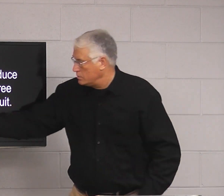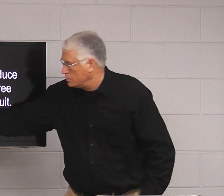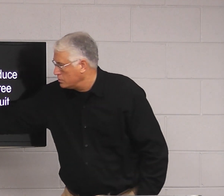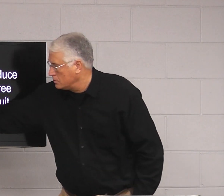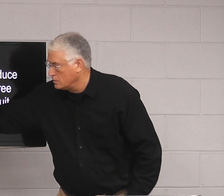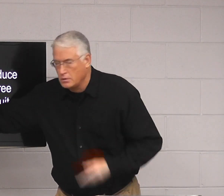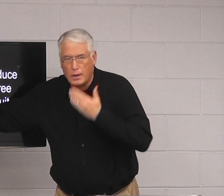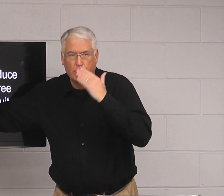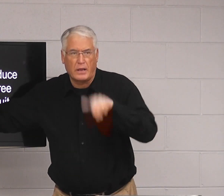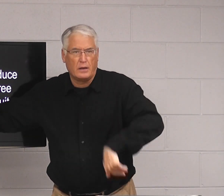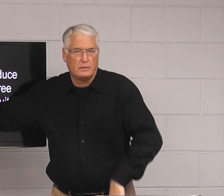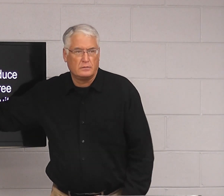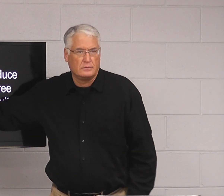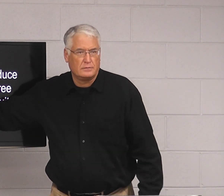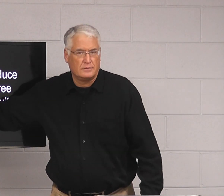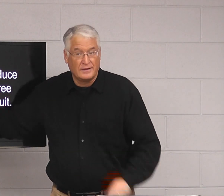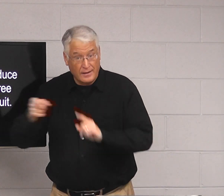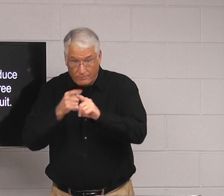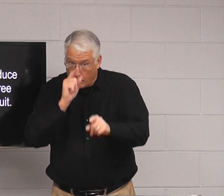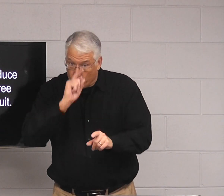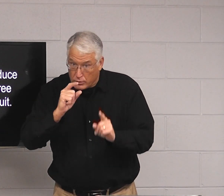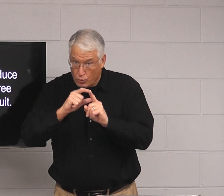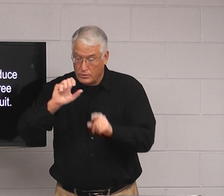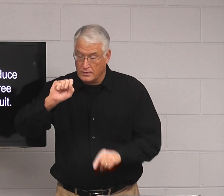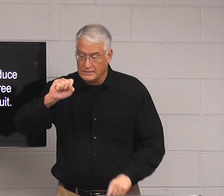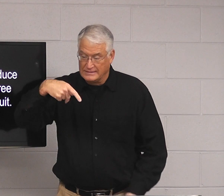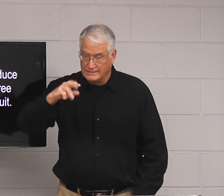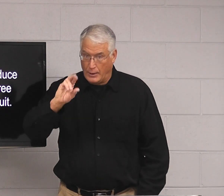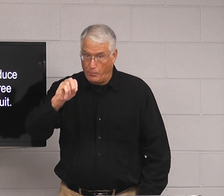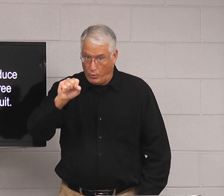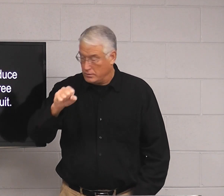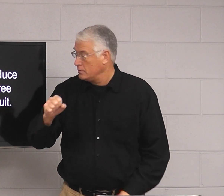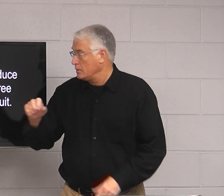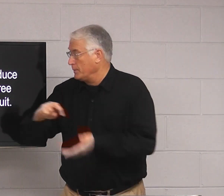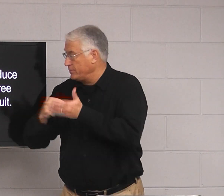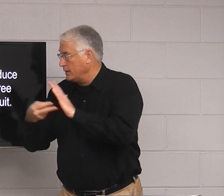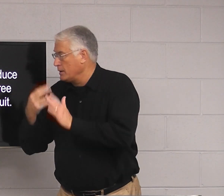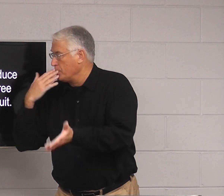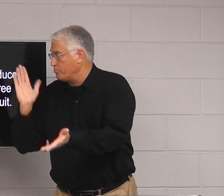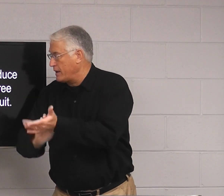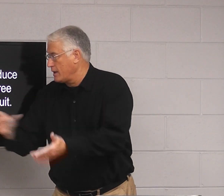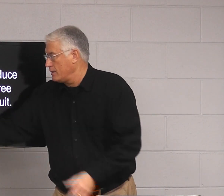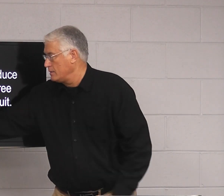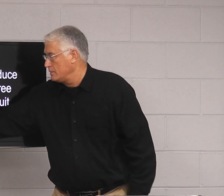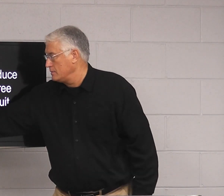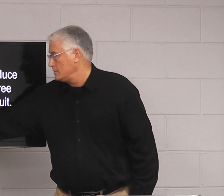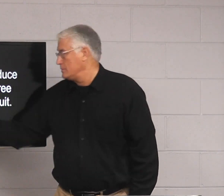Which word is that? Bad. Now the Greek word sapros means bad.